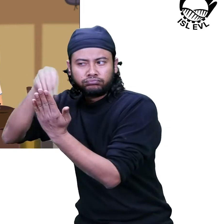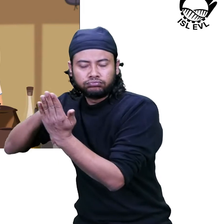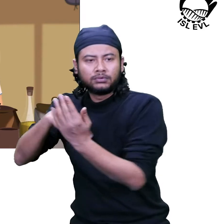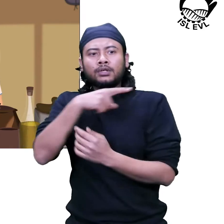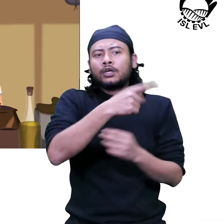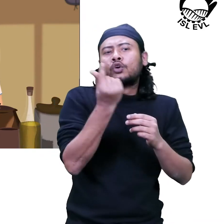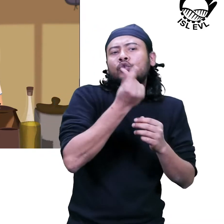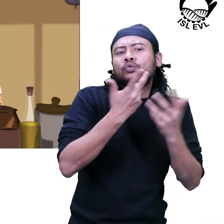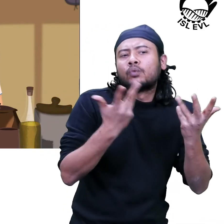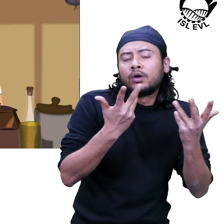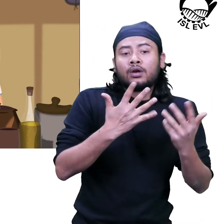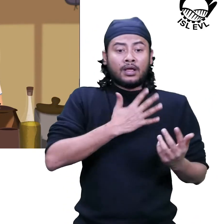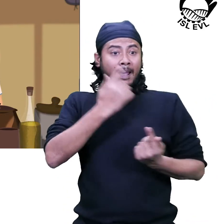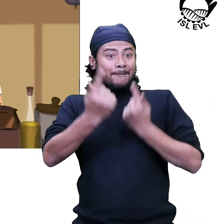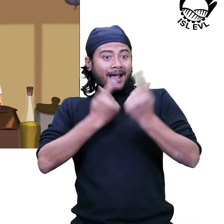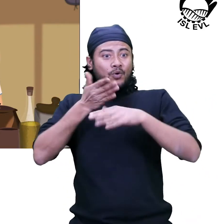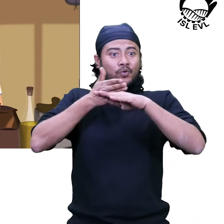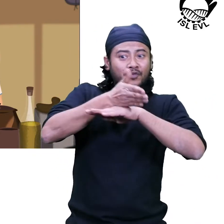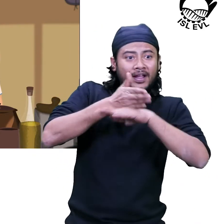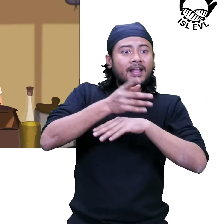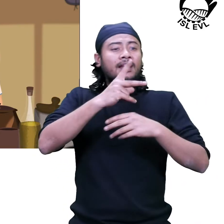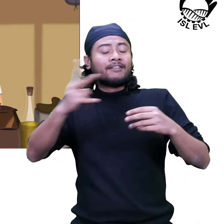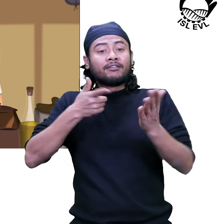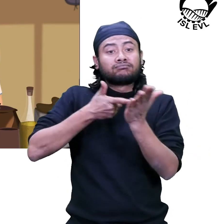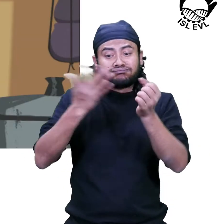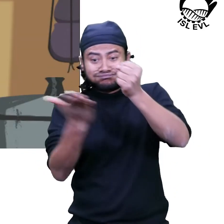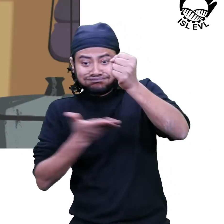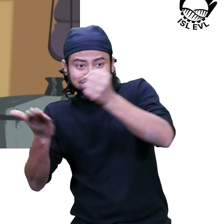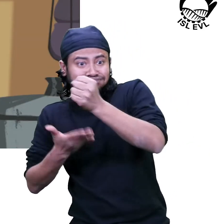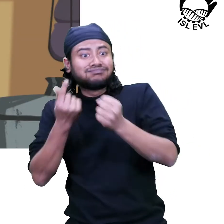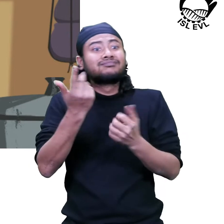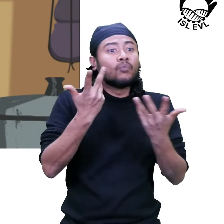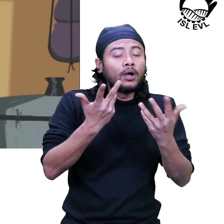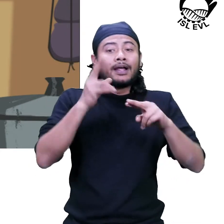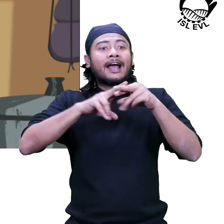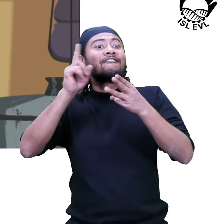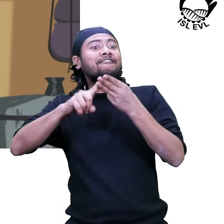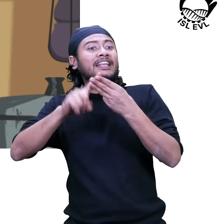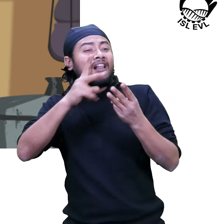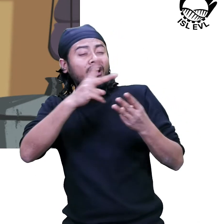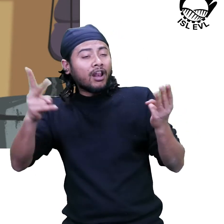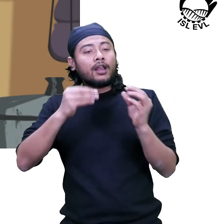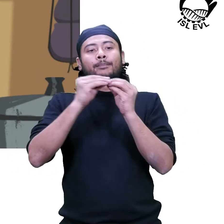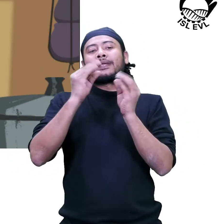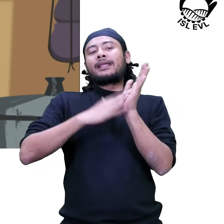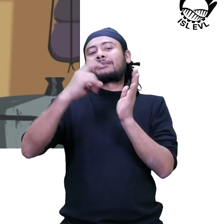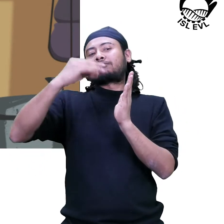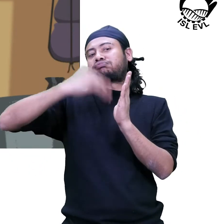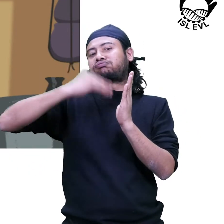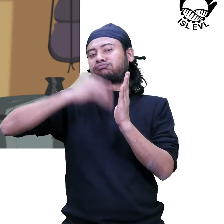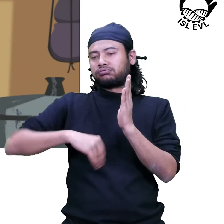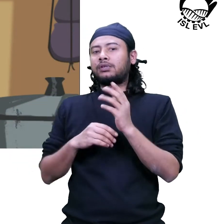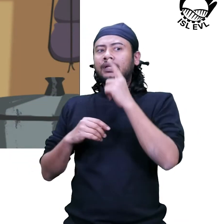harvested and fees collected are recorded by the BMC. Do you mean all information relating to